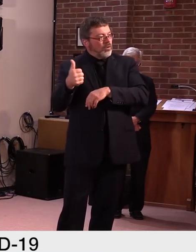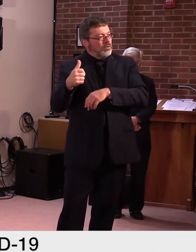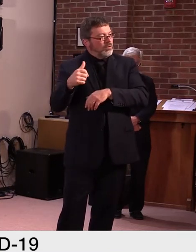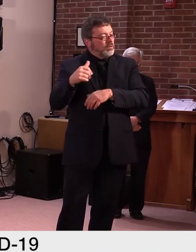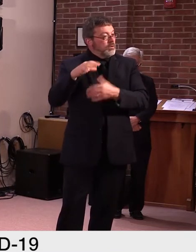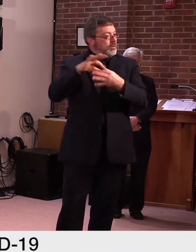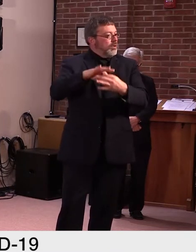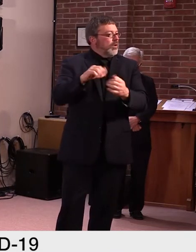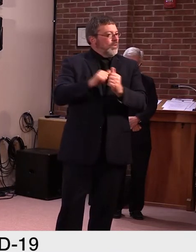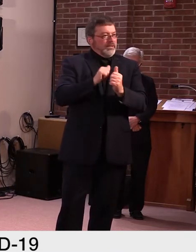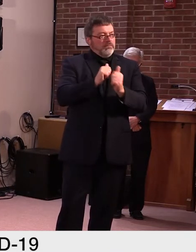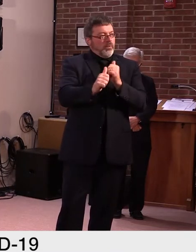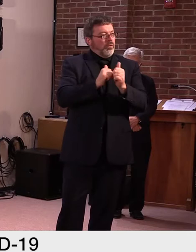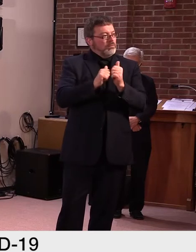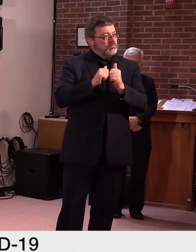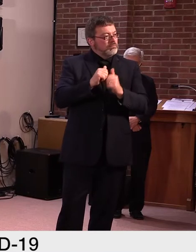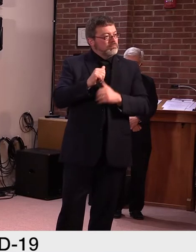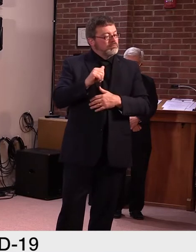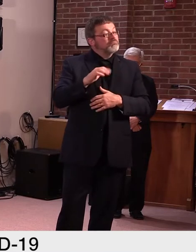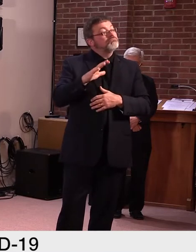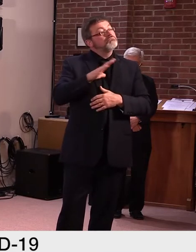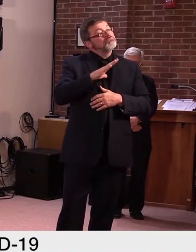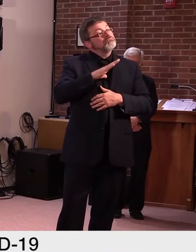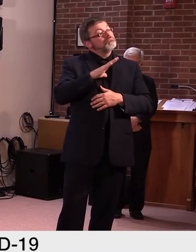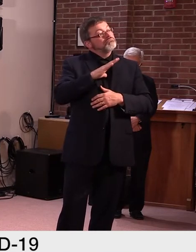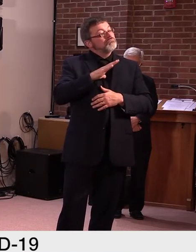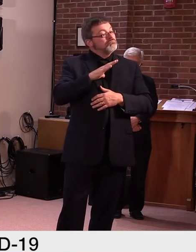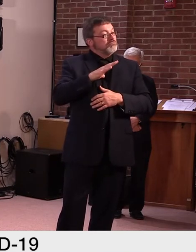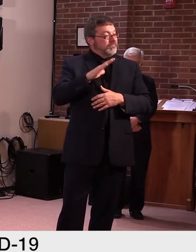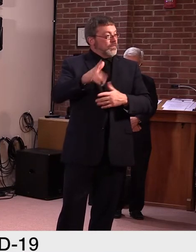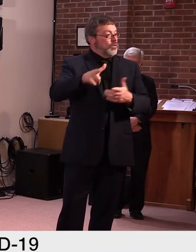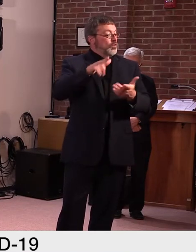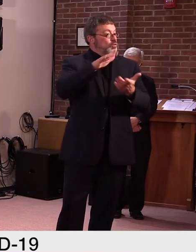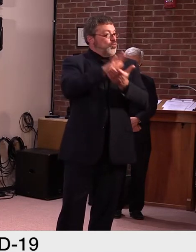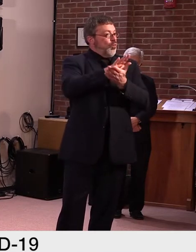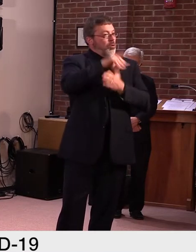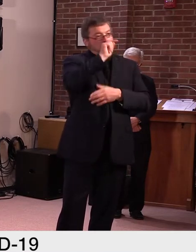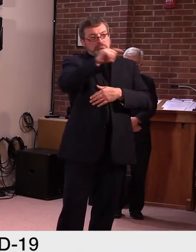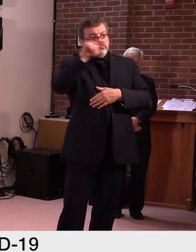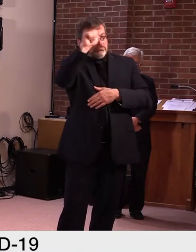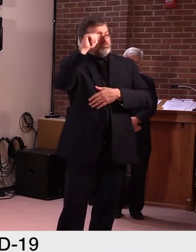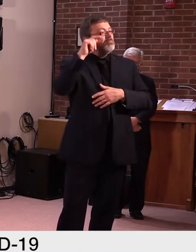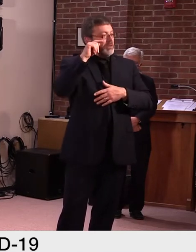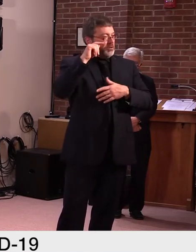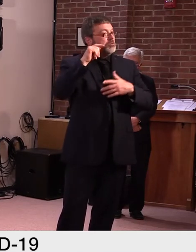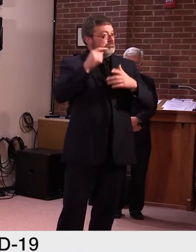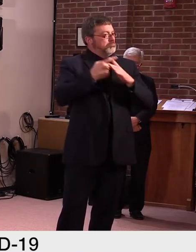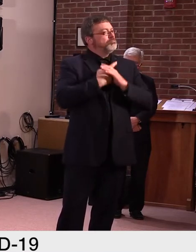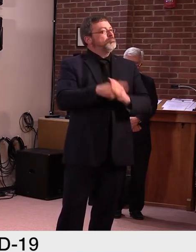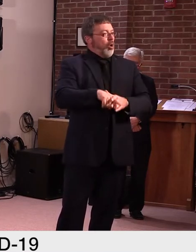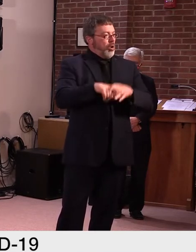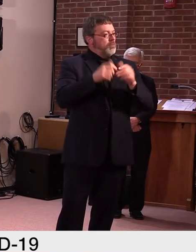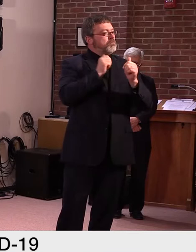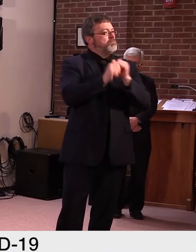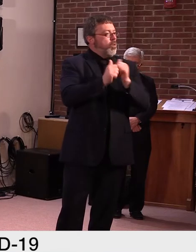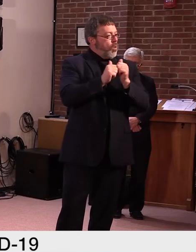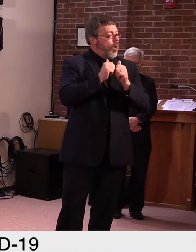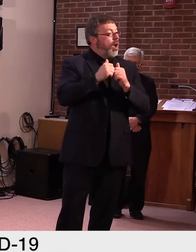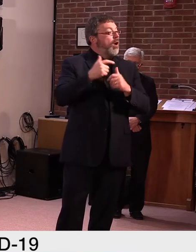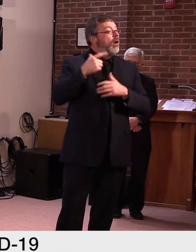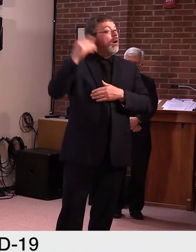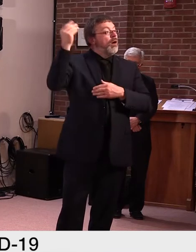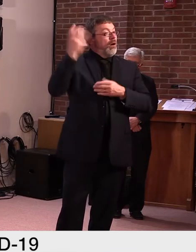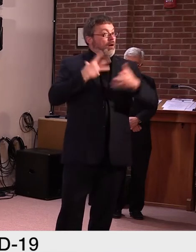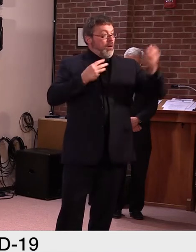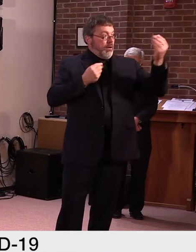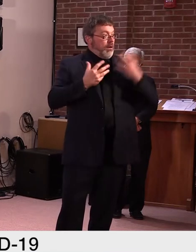pulled the plug on that longstanding goal. And one reporter told me this morning that his news outlet had been told both the health and education department